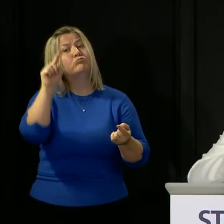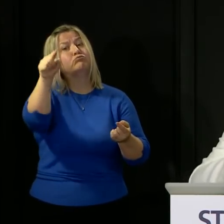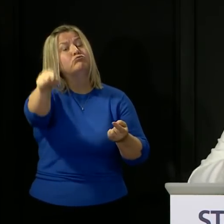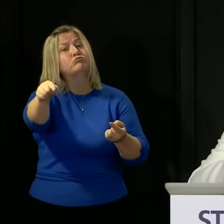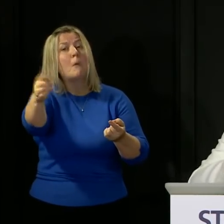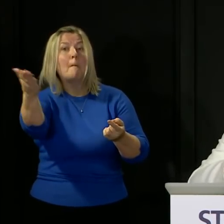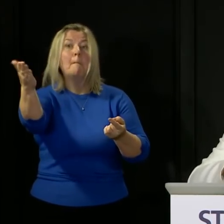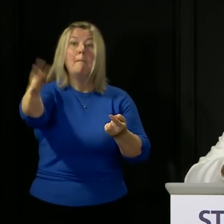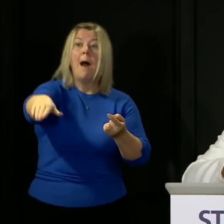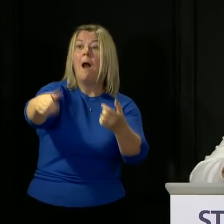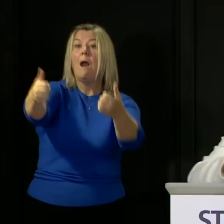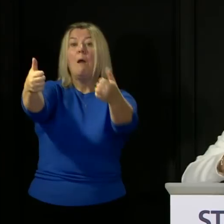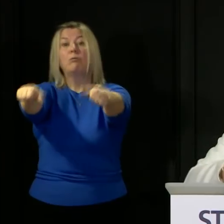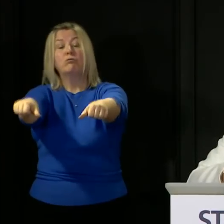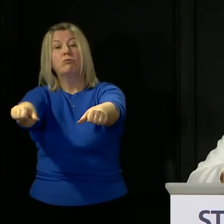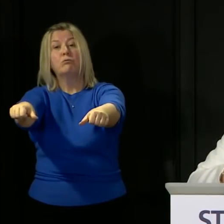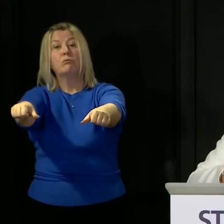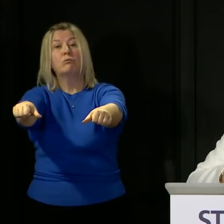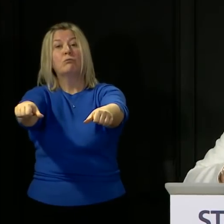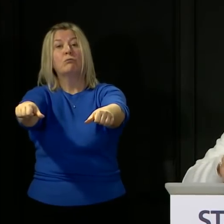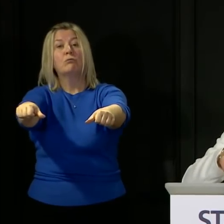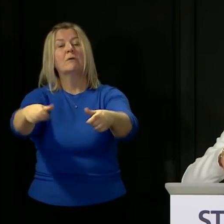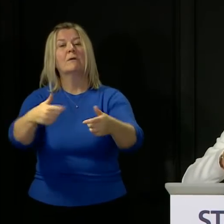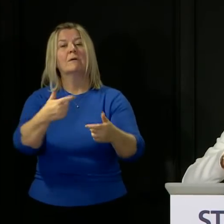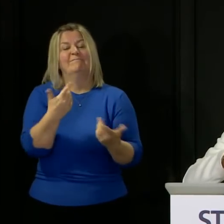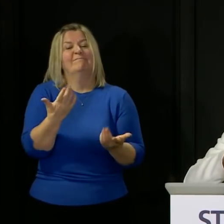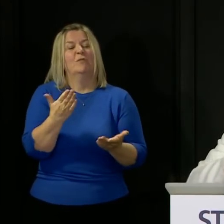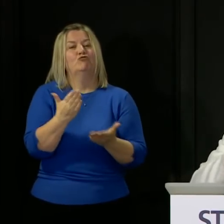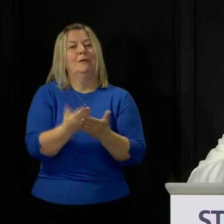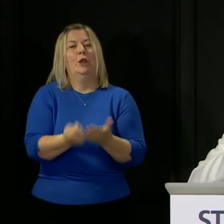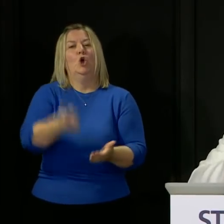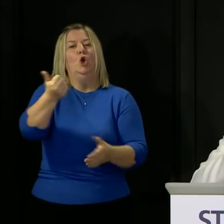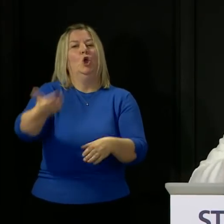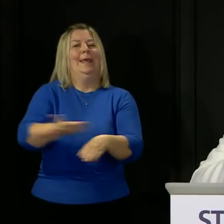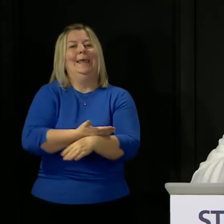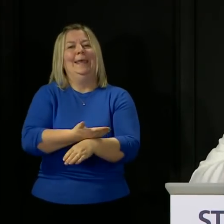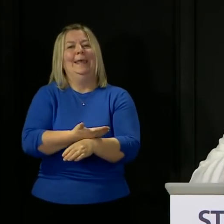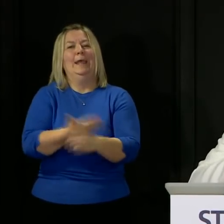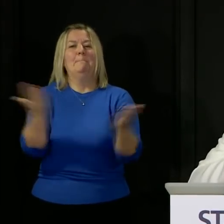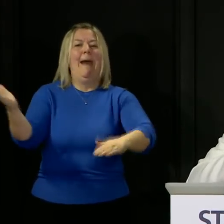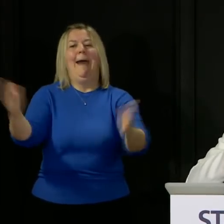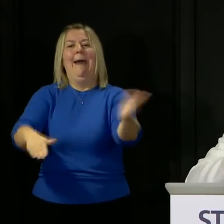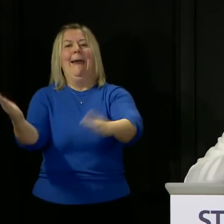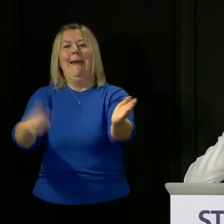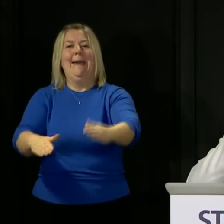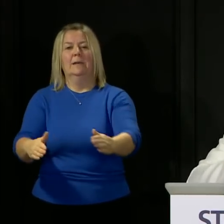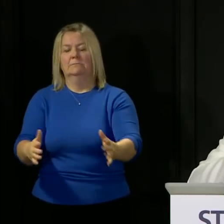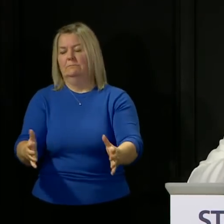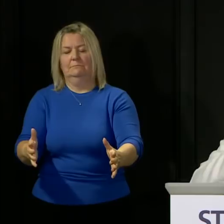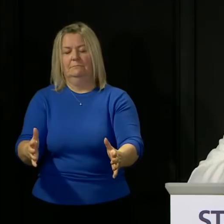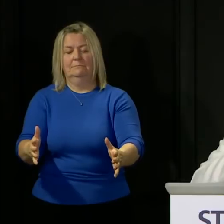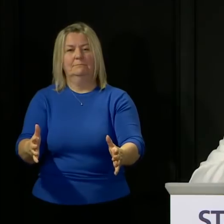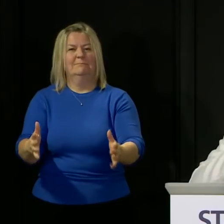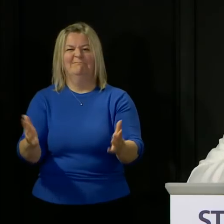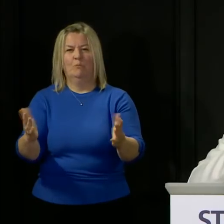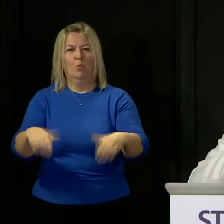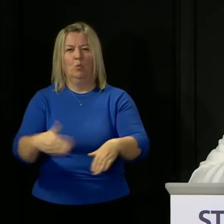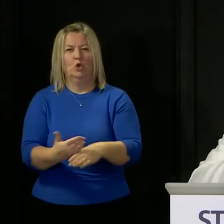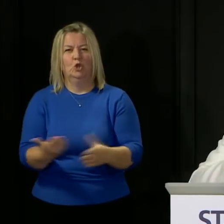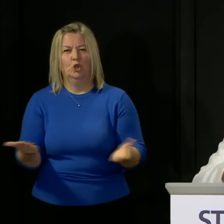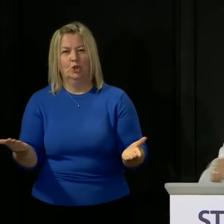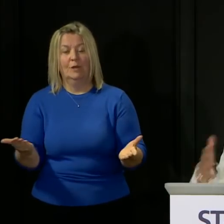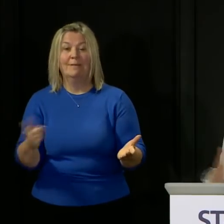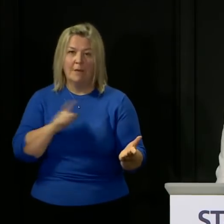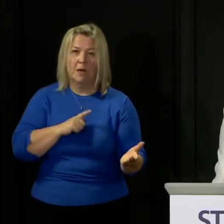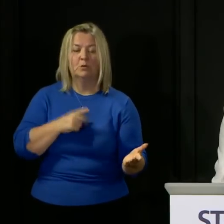easing up too early that's what will set us back so you know that is why it's so important that I continue to stress the message as it is right